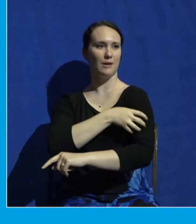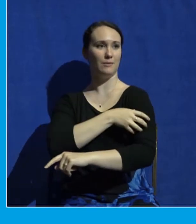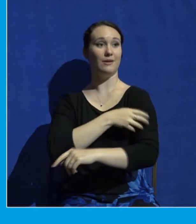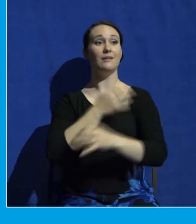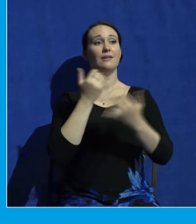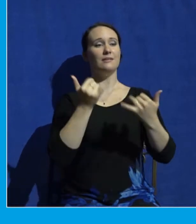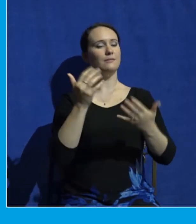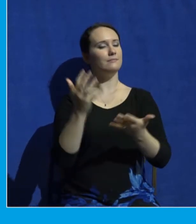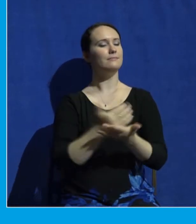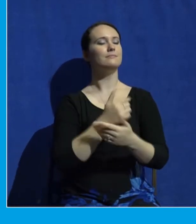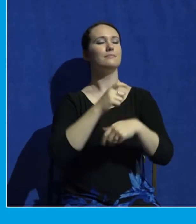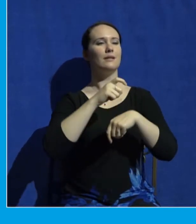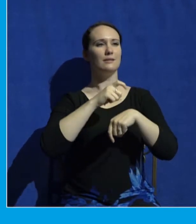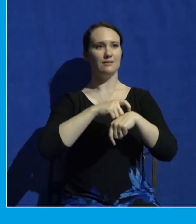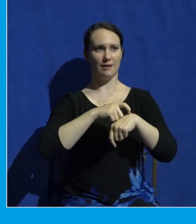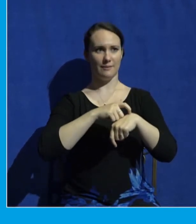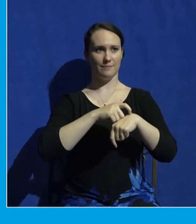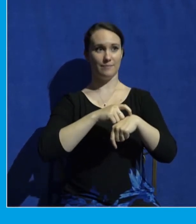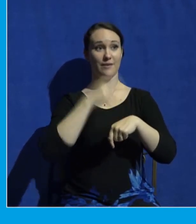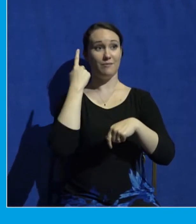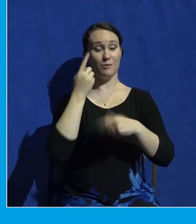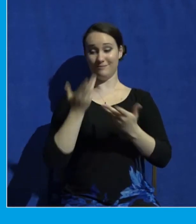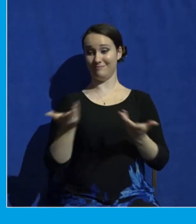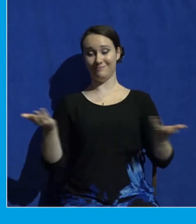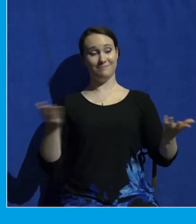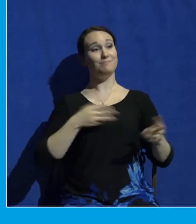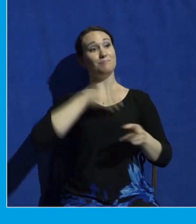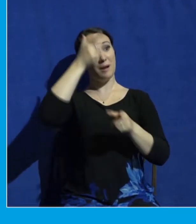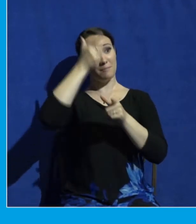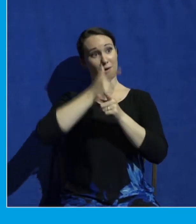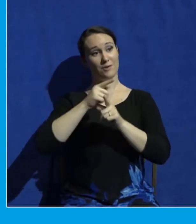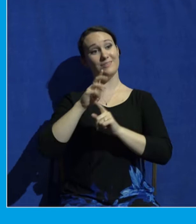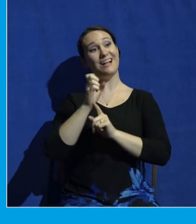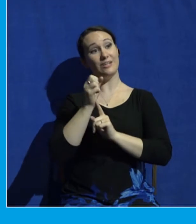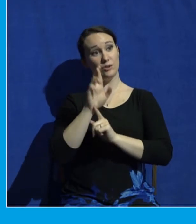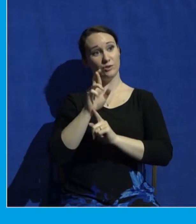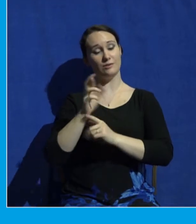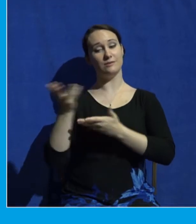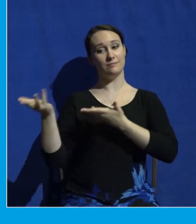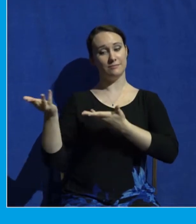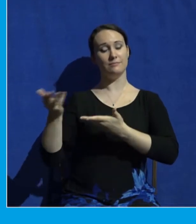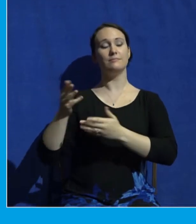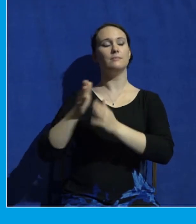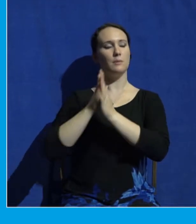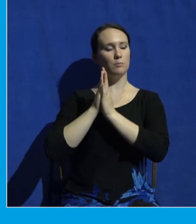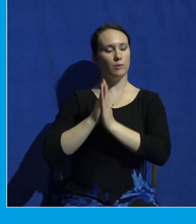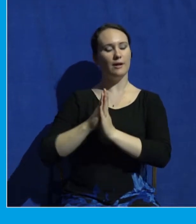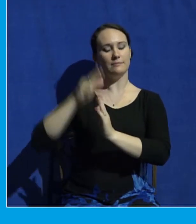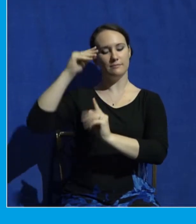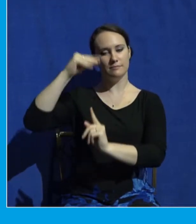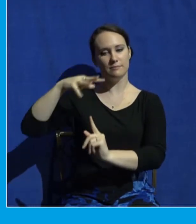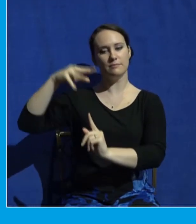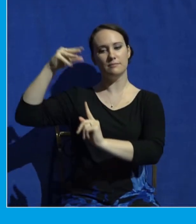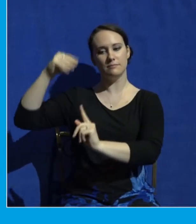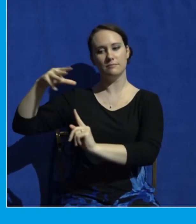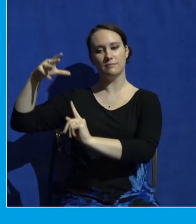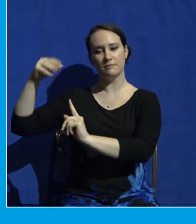from the very beginning of these brothers serving in this role to pray over them and not just over them, but for our church family